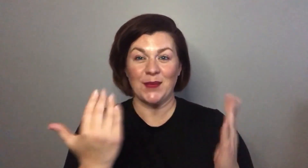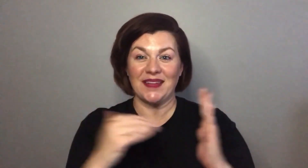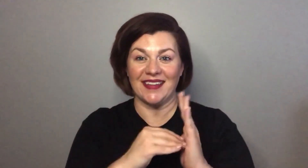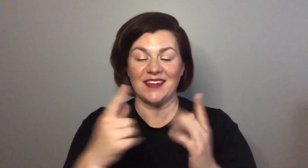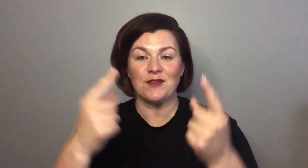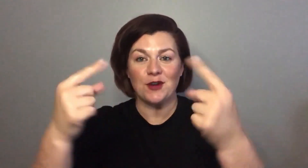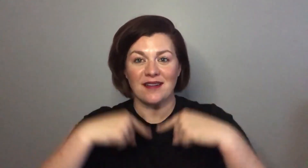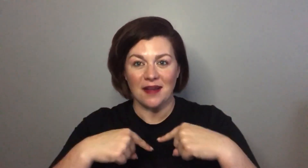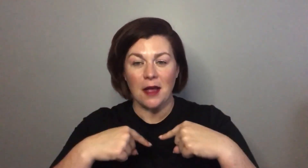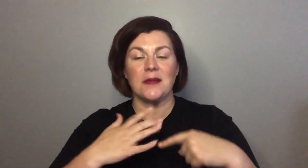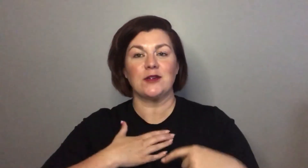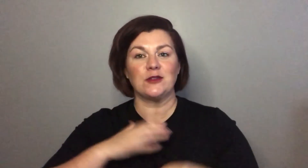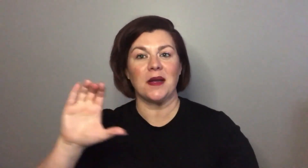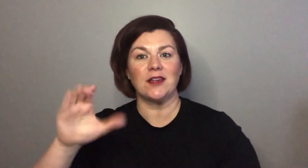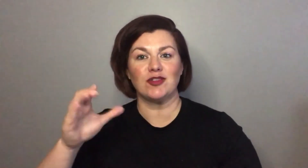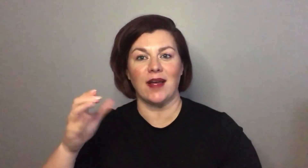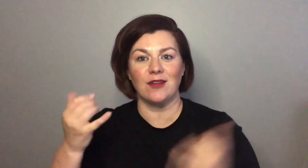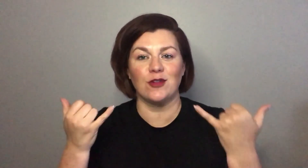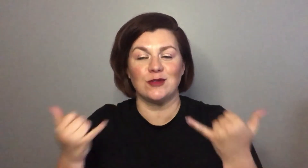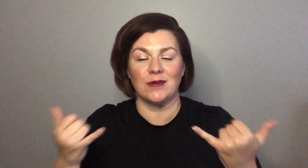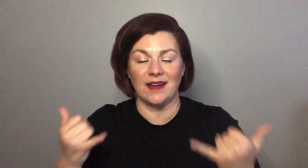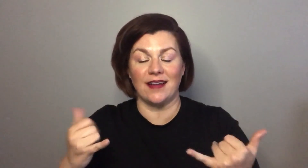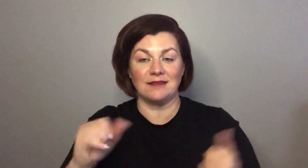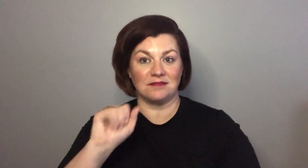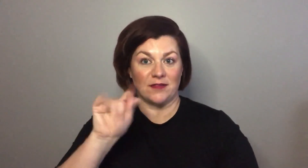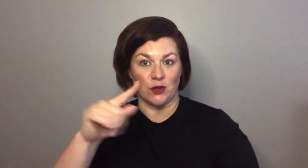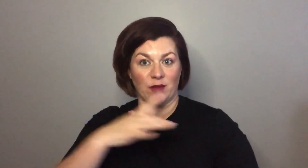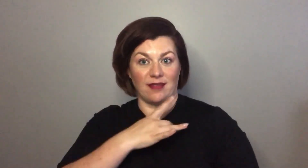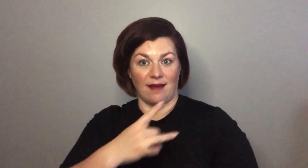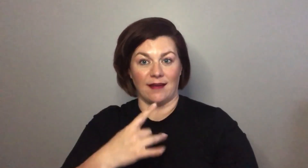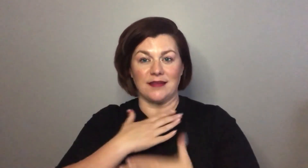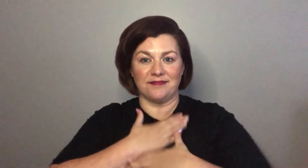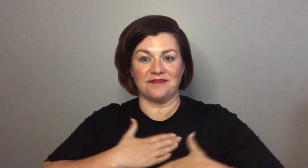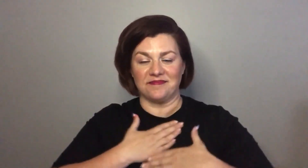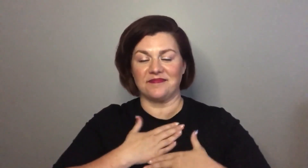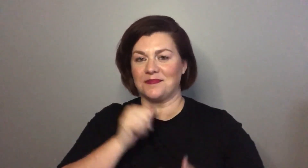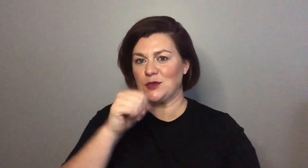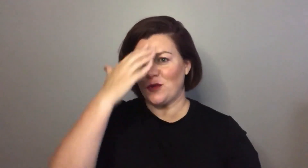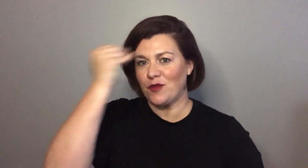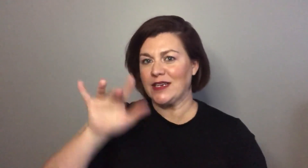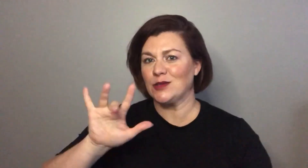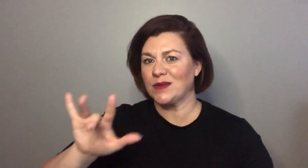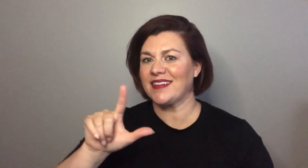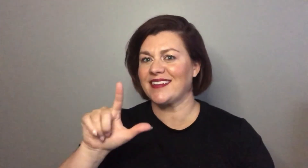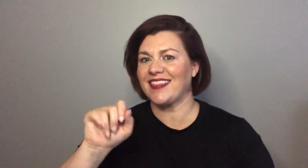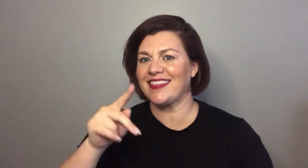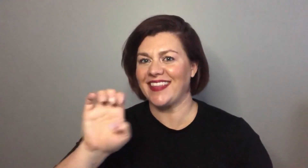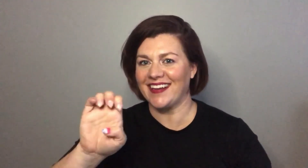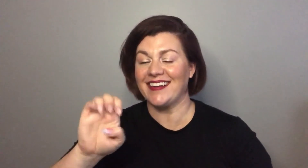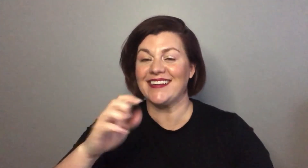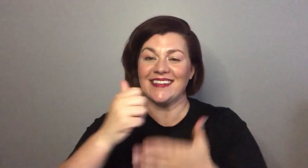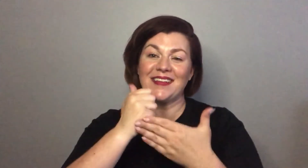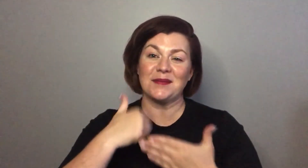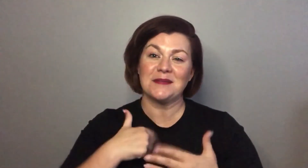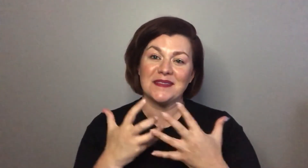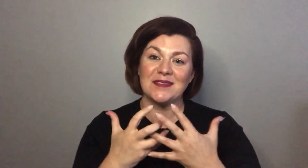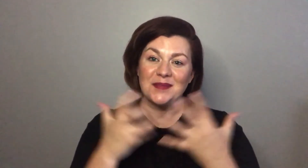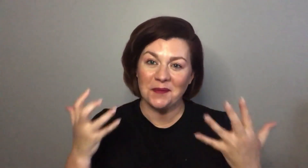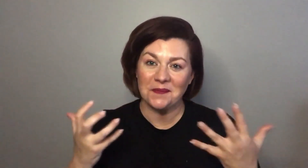and I just wanted to thank you guys so much for coming to my channel today if you liked and enjoyed this don't forget to click the like